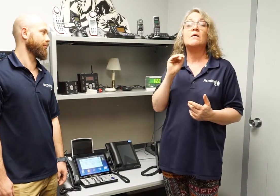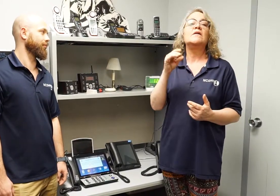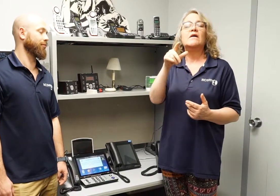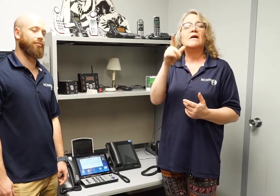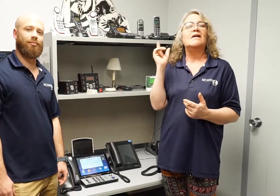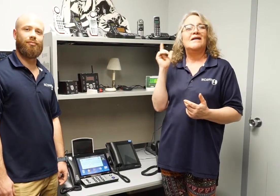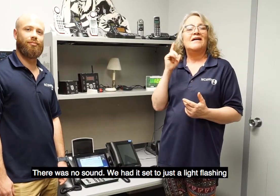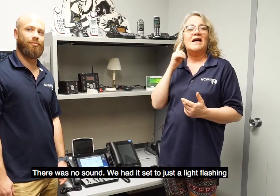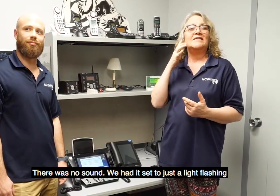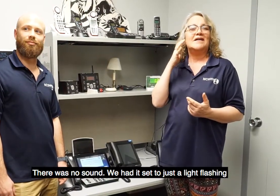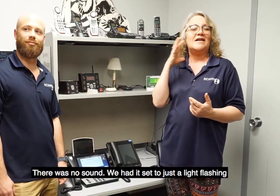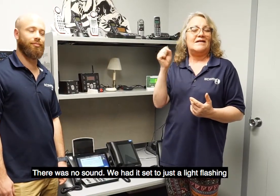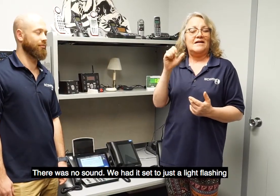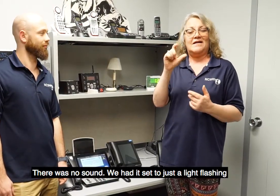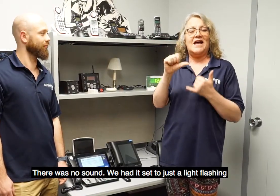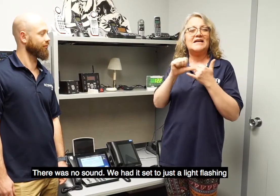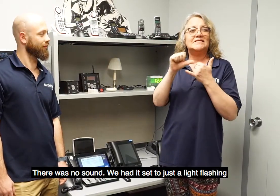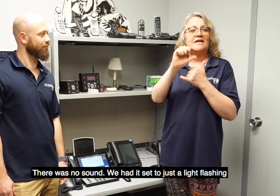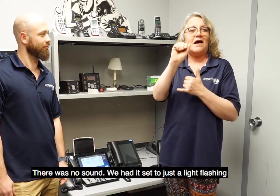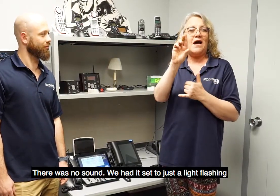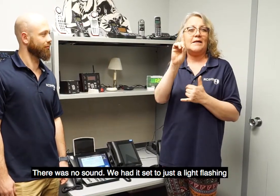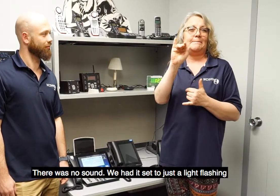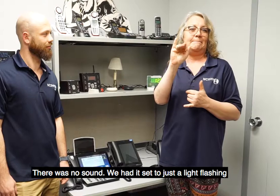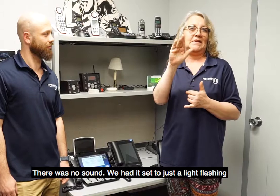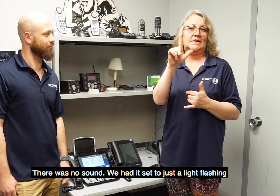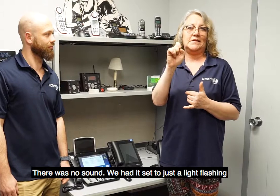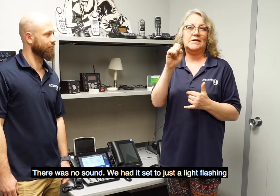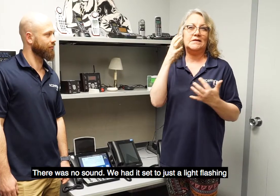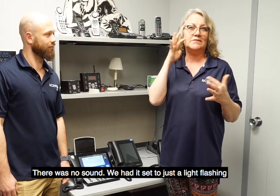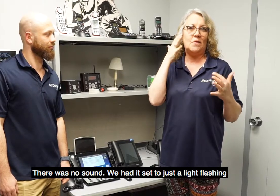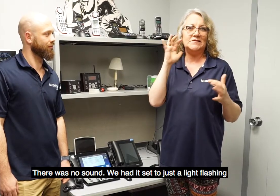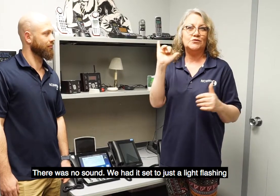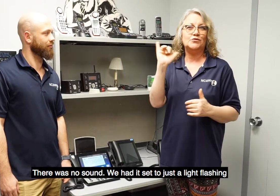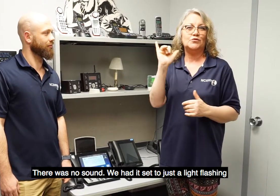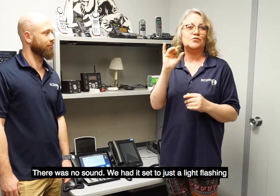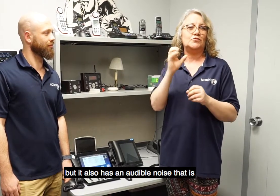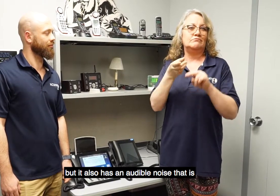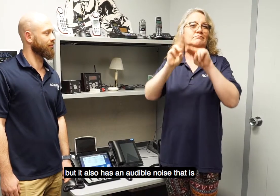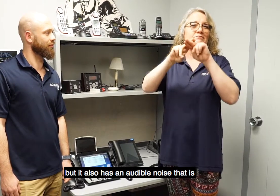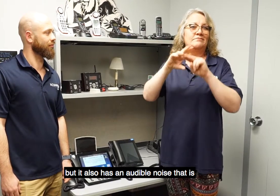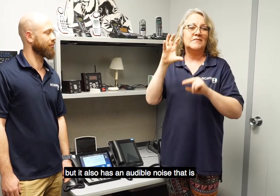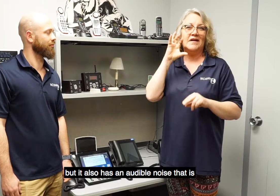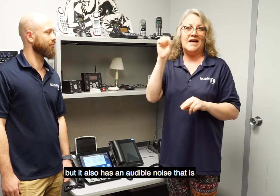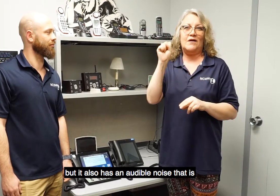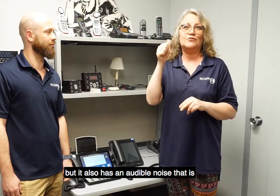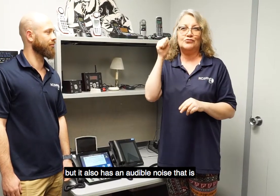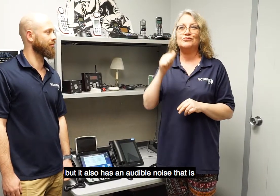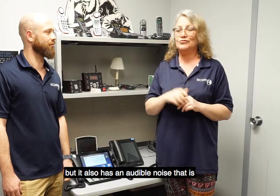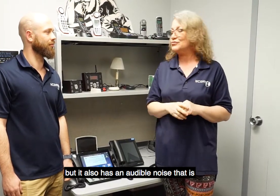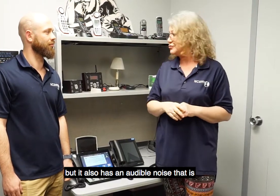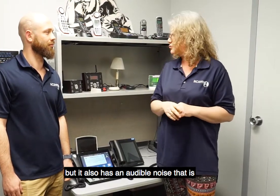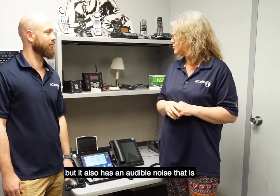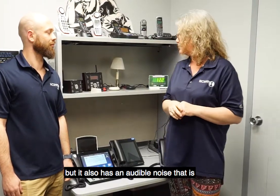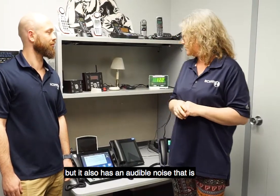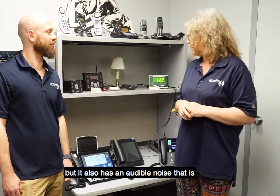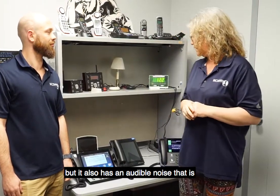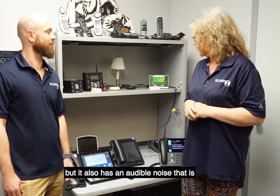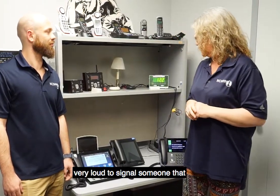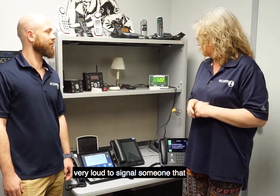There was no sound. We had it set to just a light flashing, but it also has an audible noise that is very loud